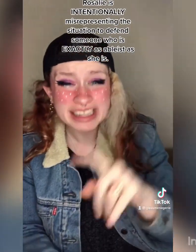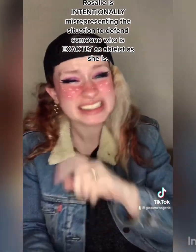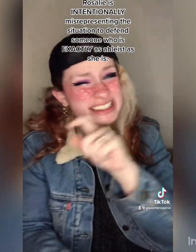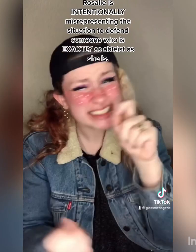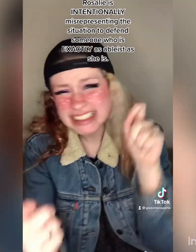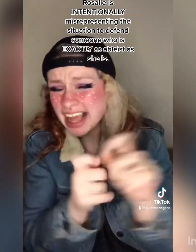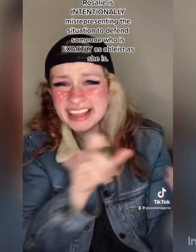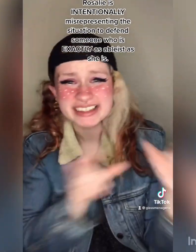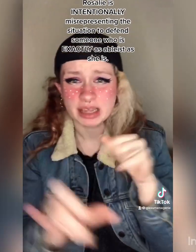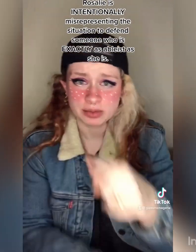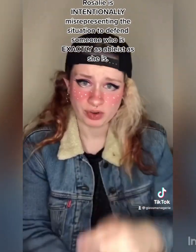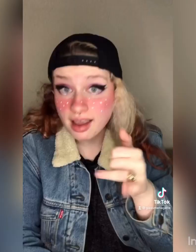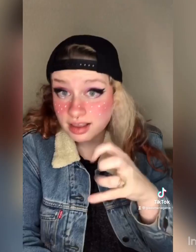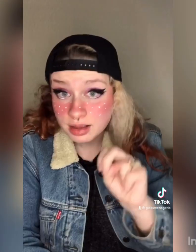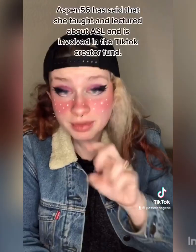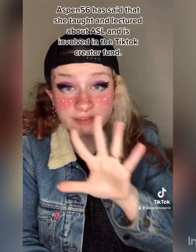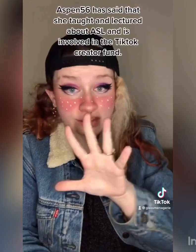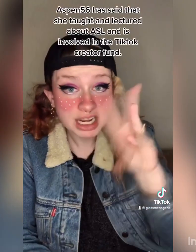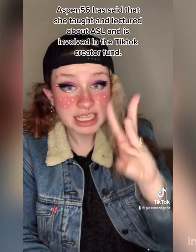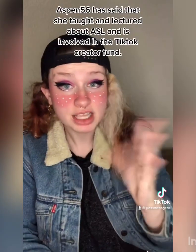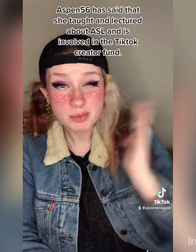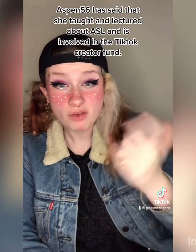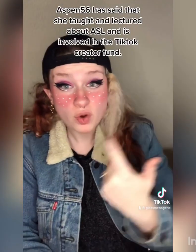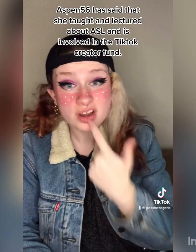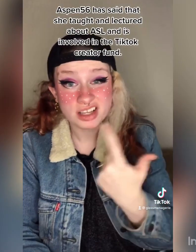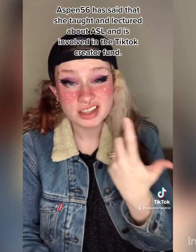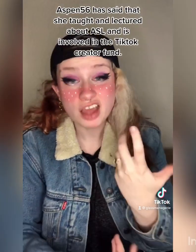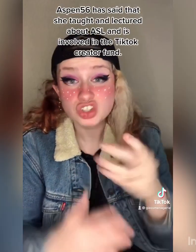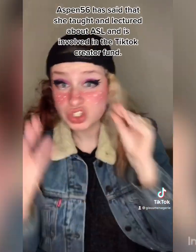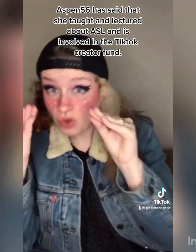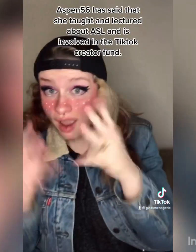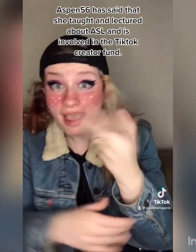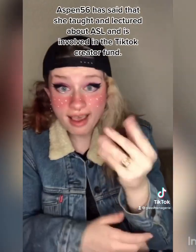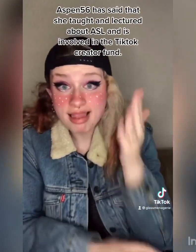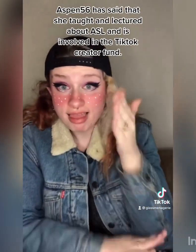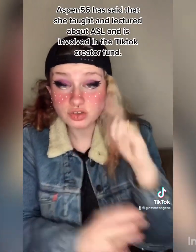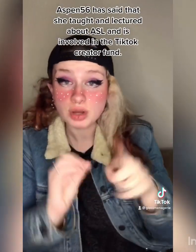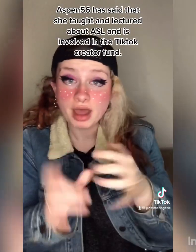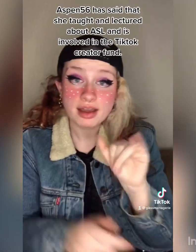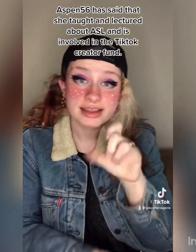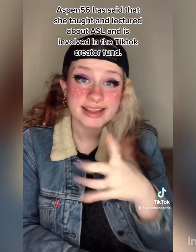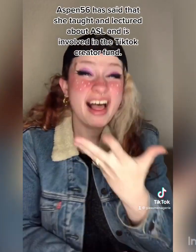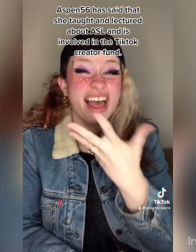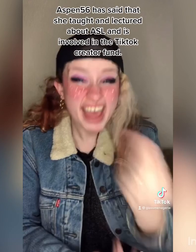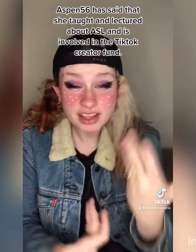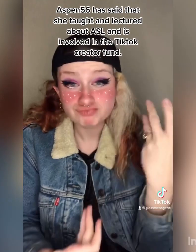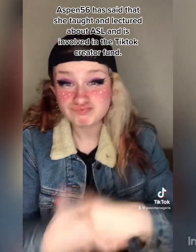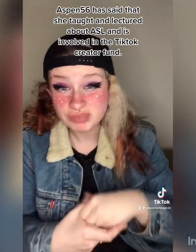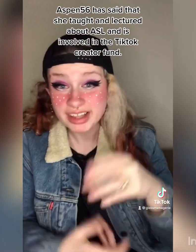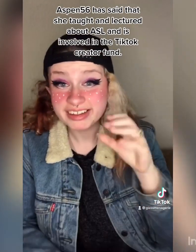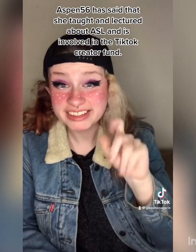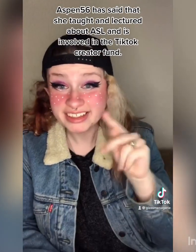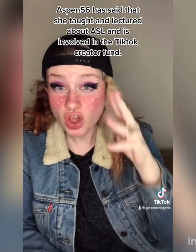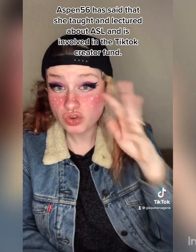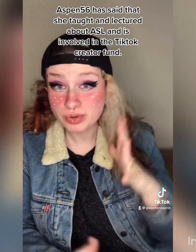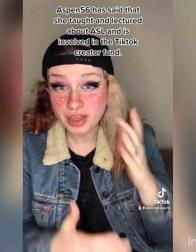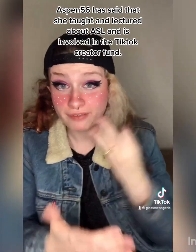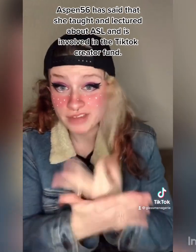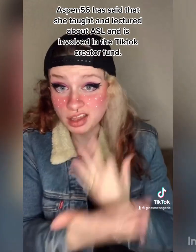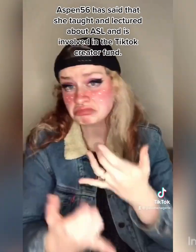exactly as ableist as she is. Aspen 56 has said that she taught and lectured about ASL and is involved in the TikTok